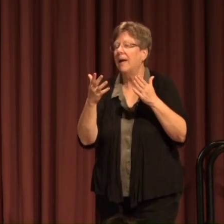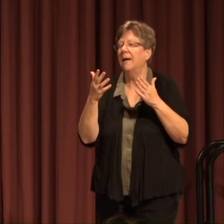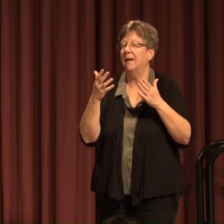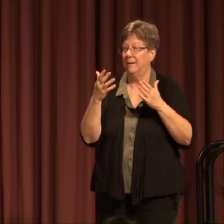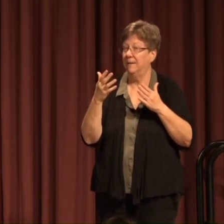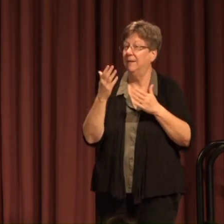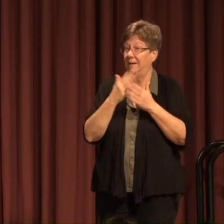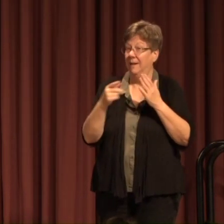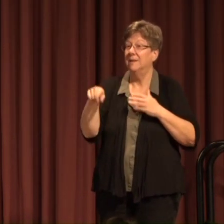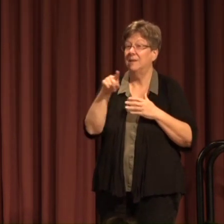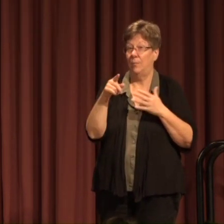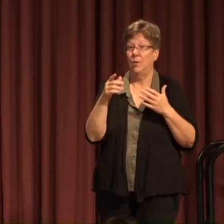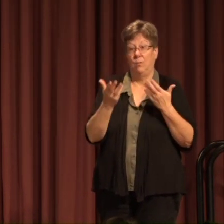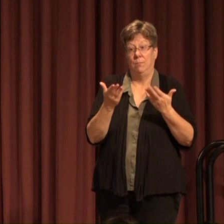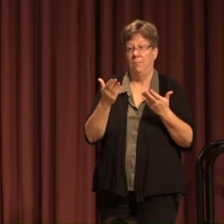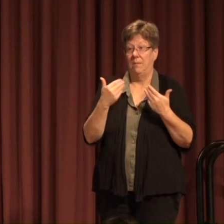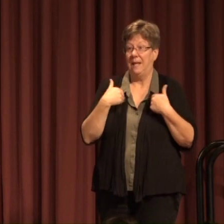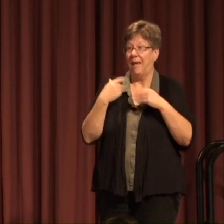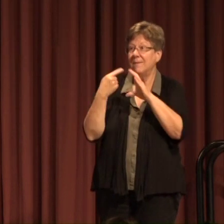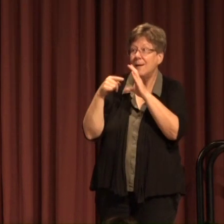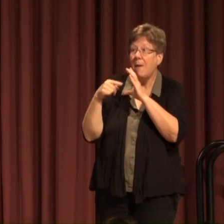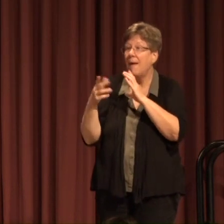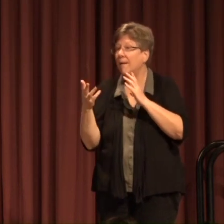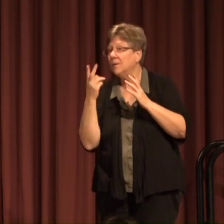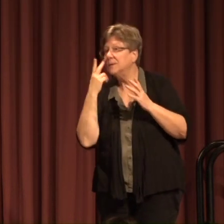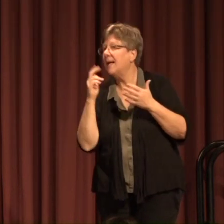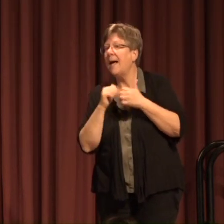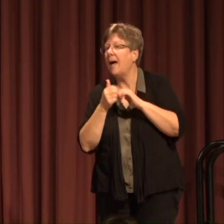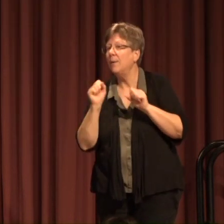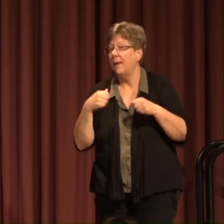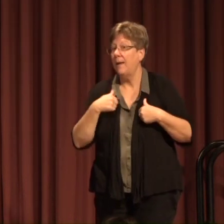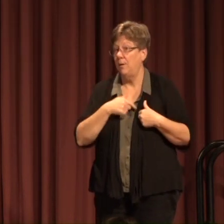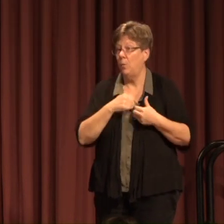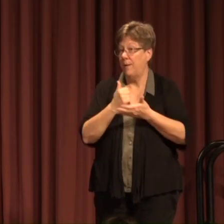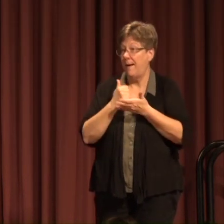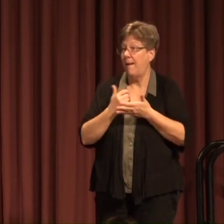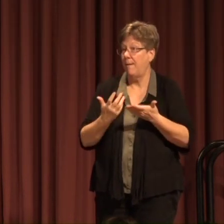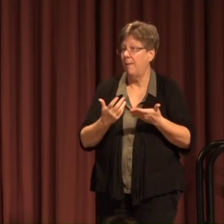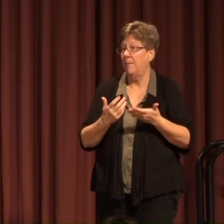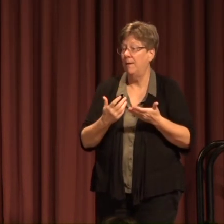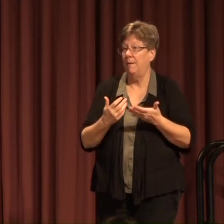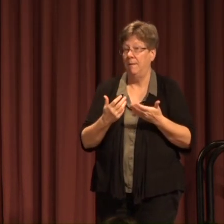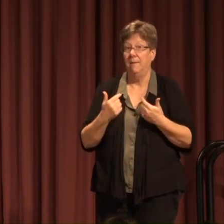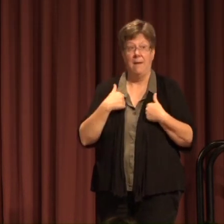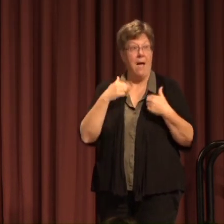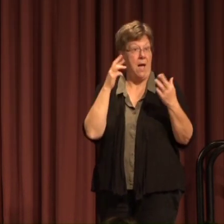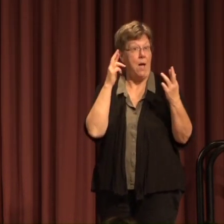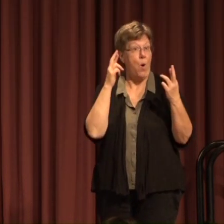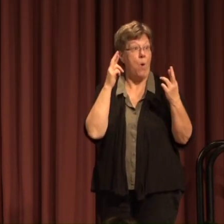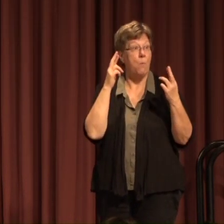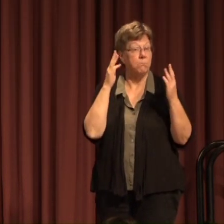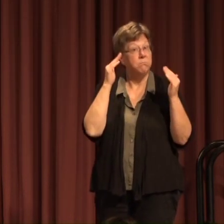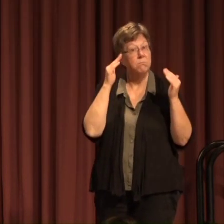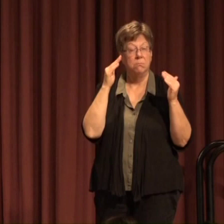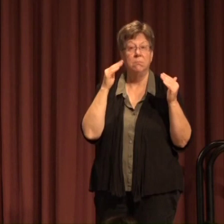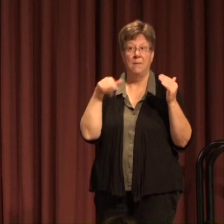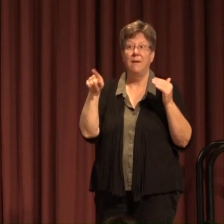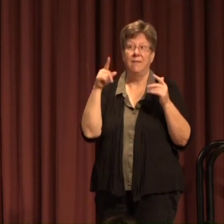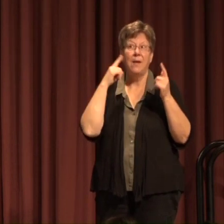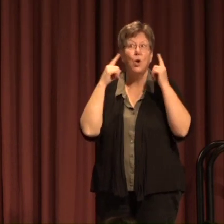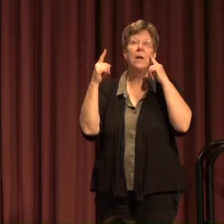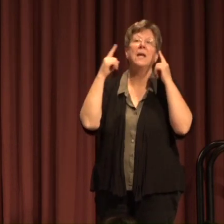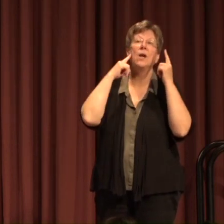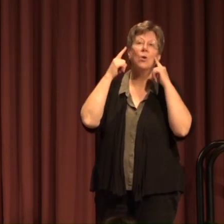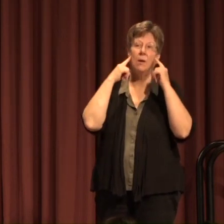some ways Some of you probably have With an email To say How can we help I hope And suspect They are hearing From